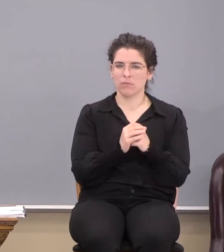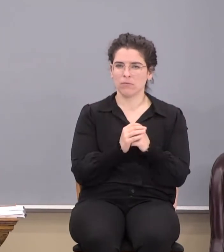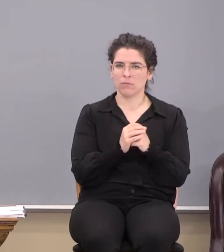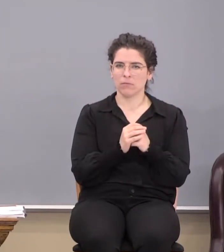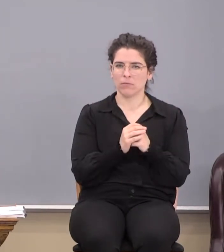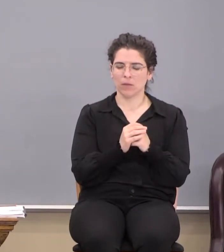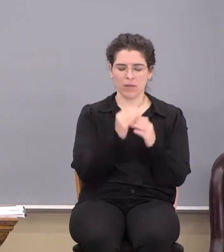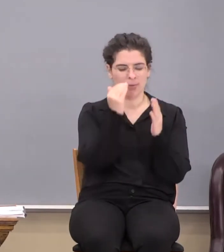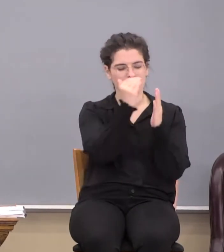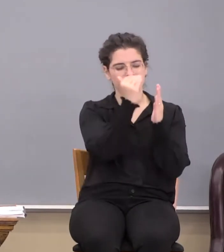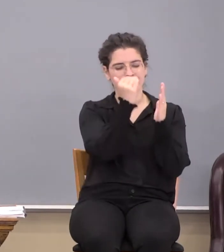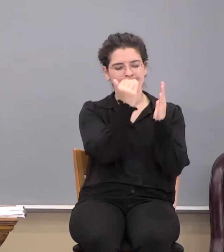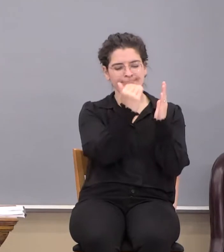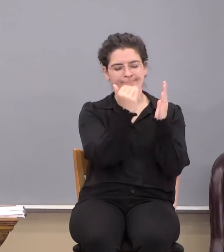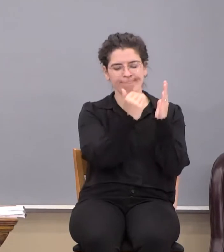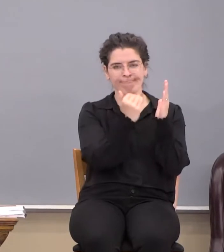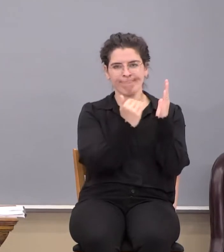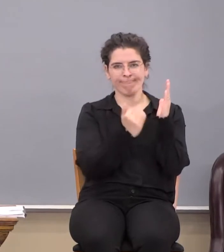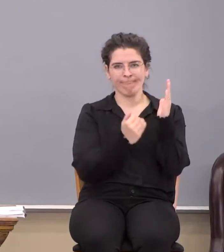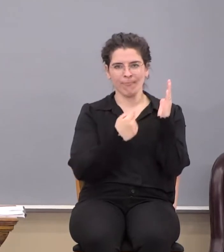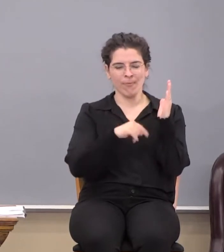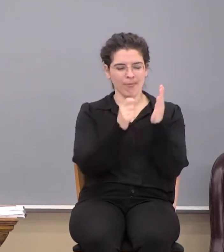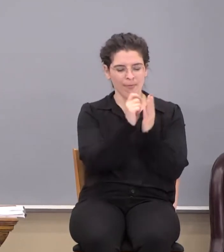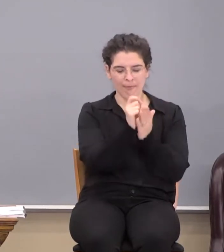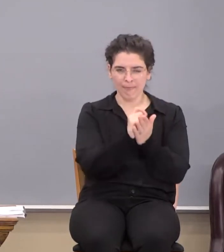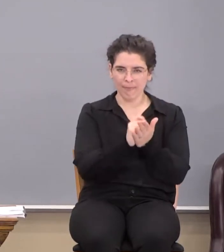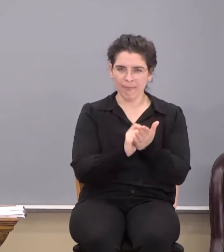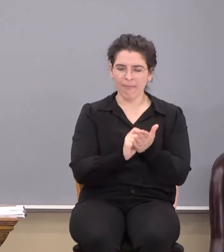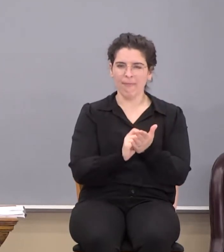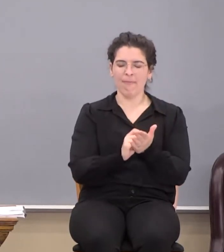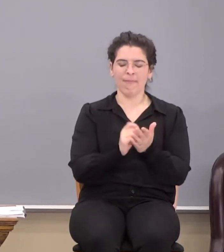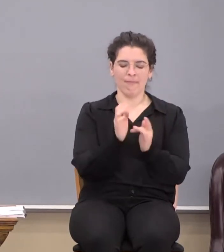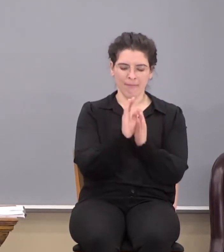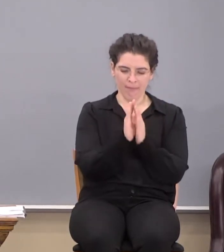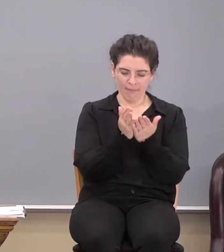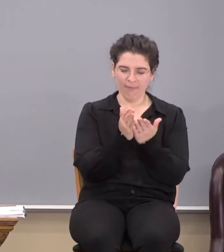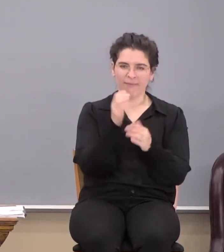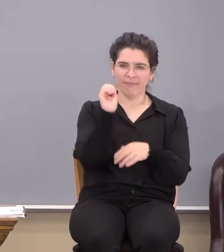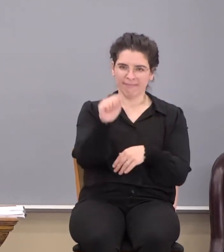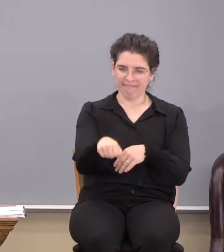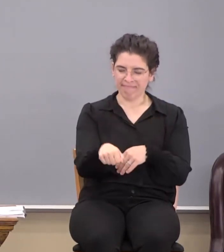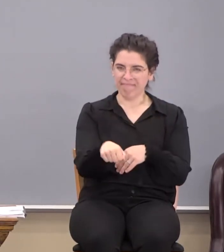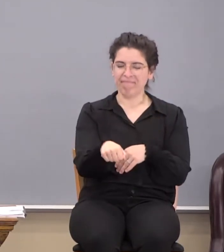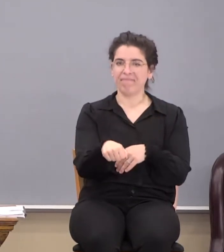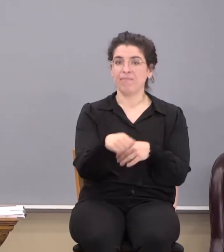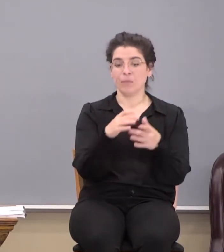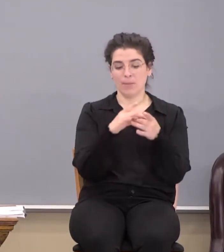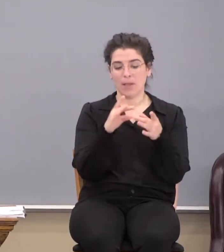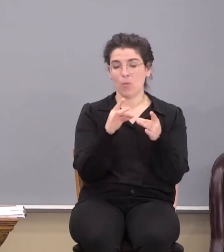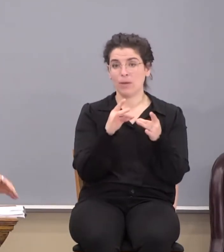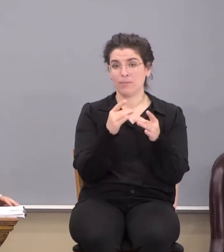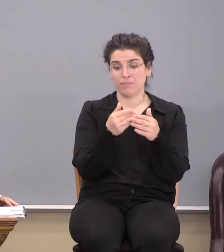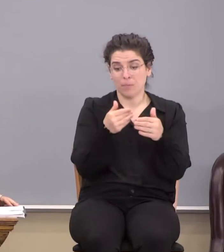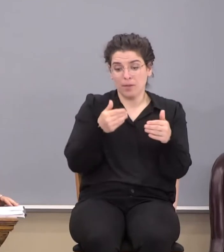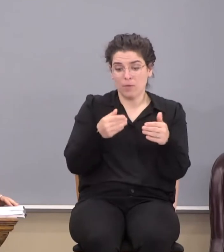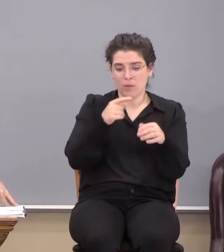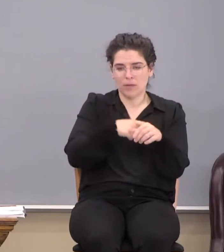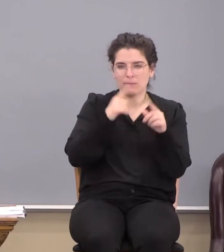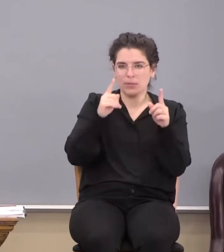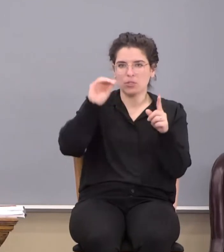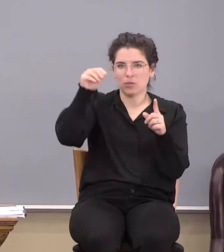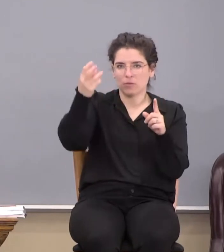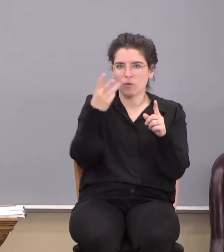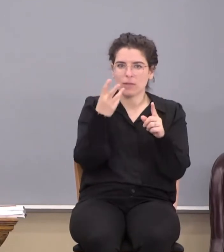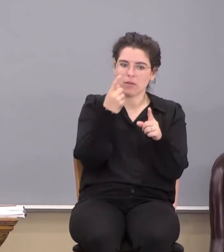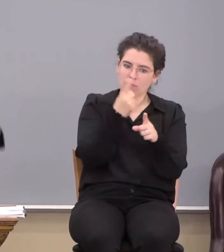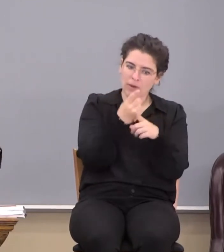He lists all those things there that were scriptural. They were biblical. And by the way, prior to the dispensation of grace, they